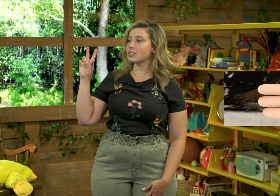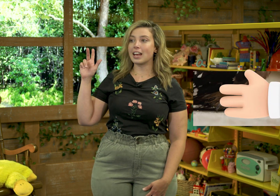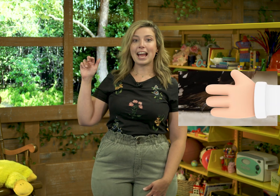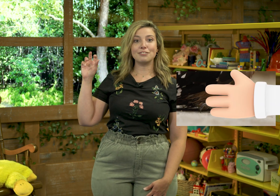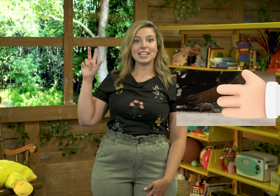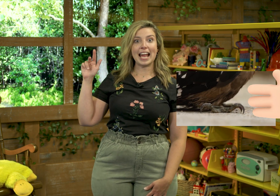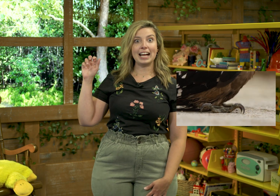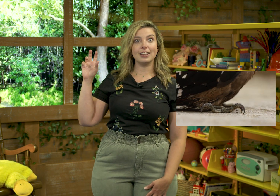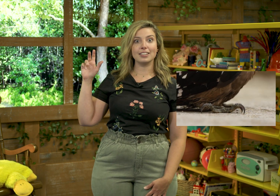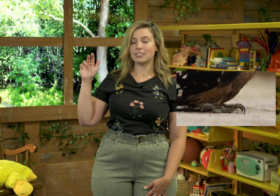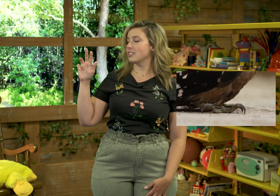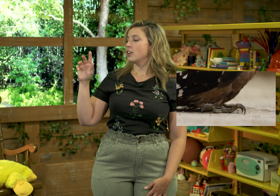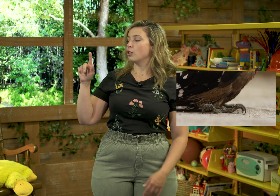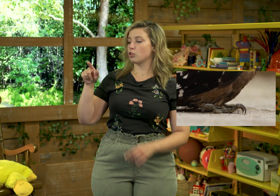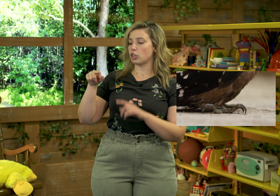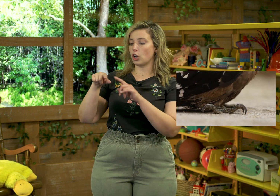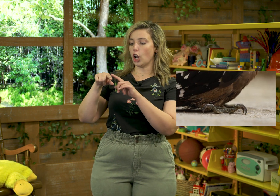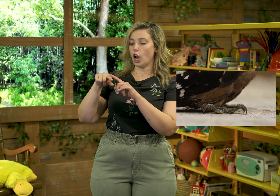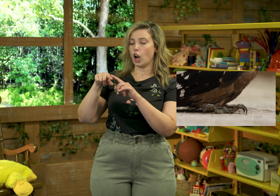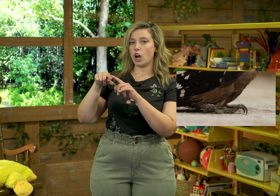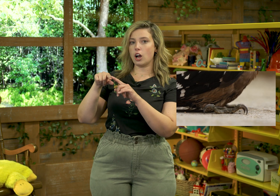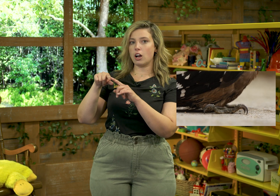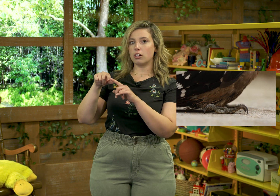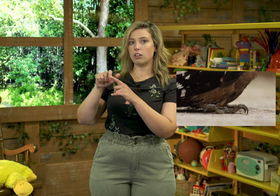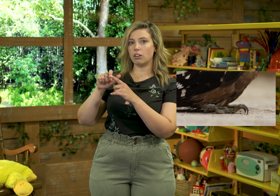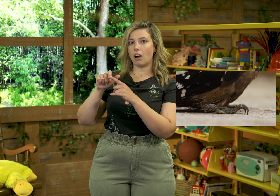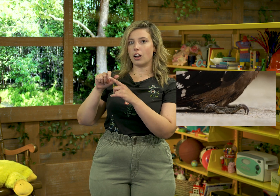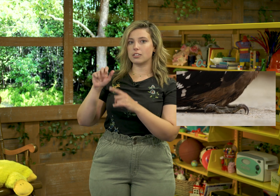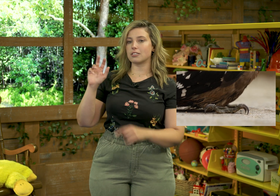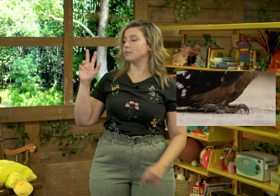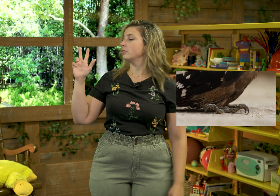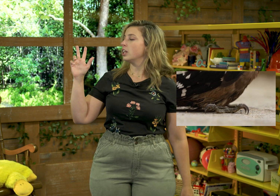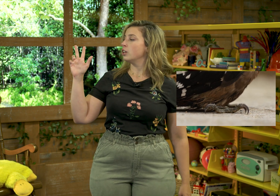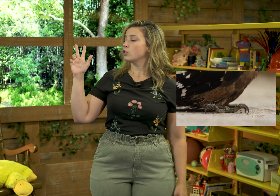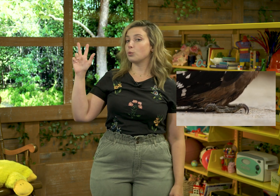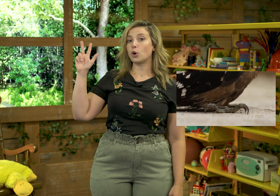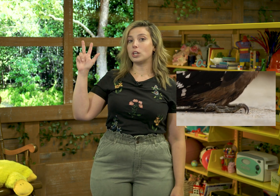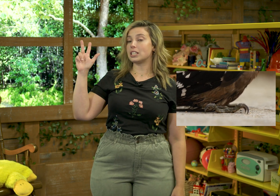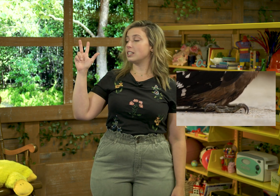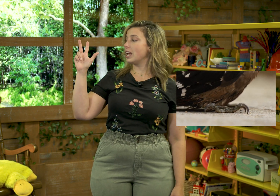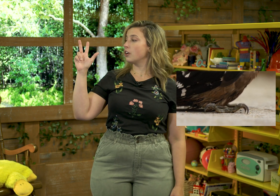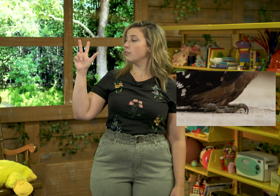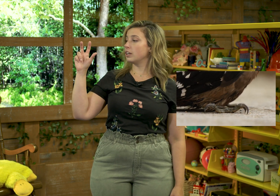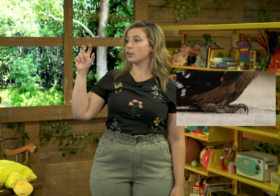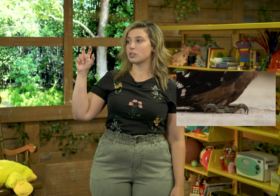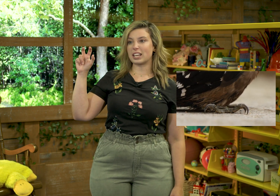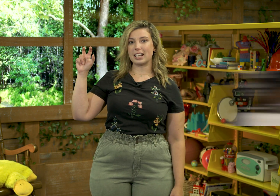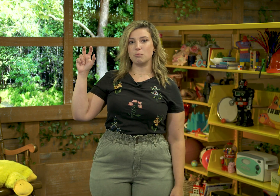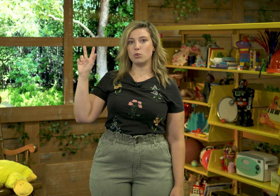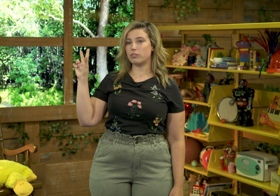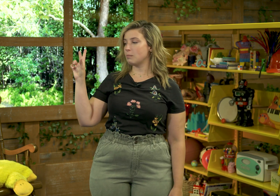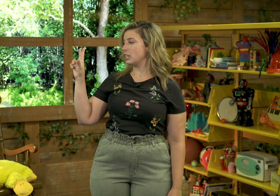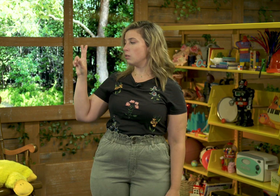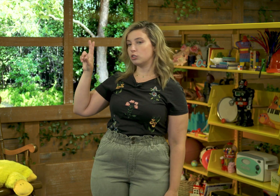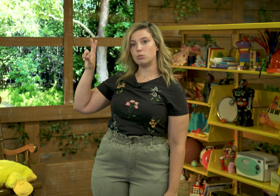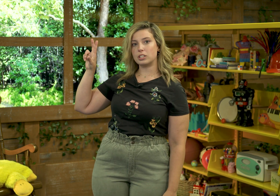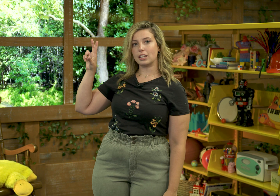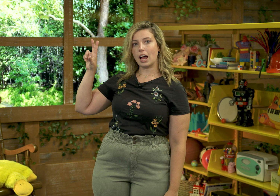have talons. Those are their long claws. So we're going to take our fingers and kind of move them down. Did you see that?